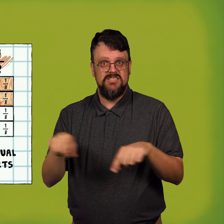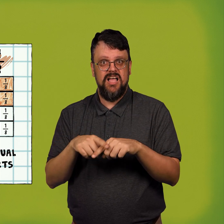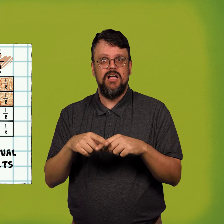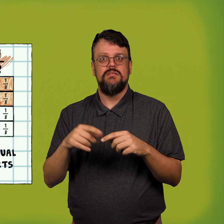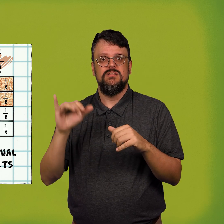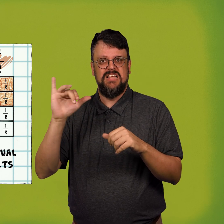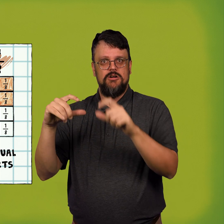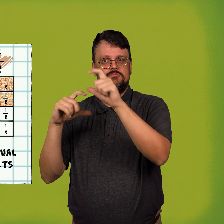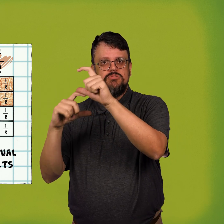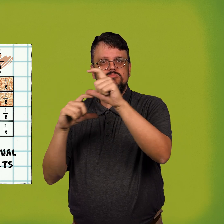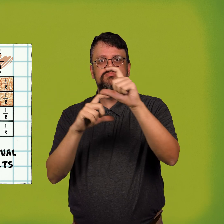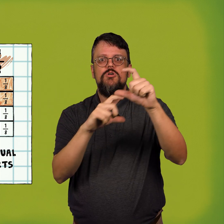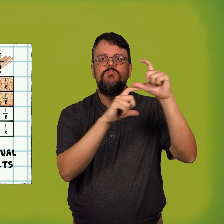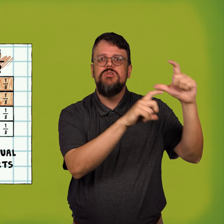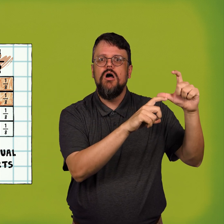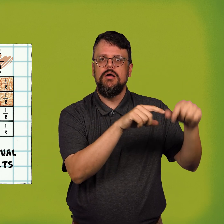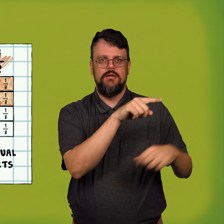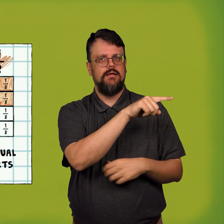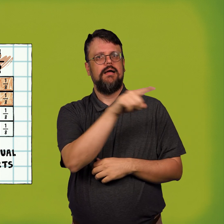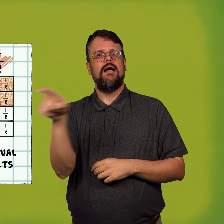Compare the shaded sections of each rectangle.